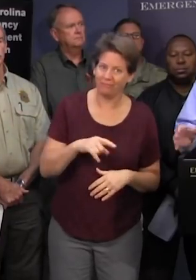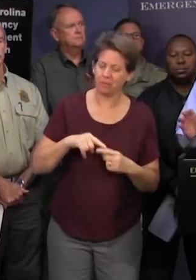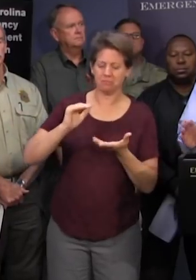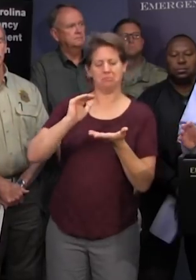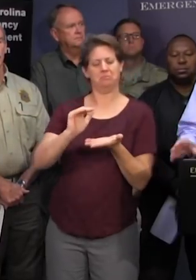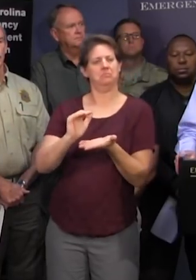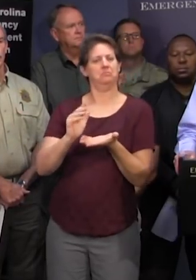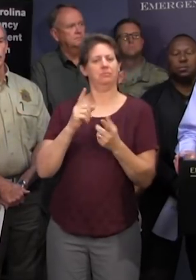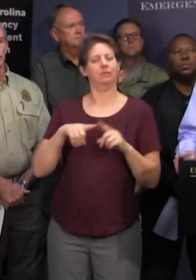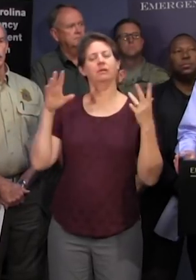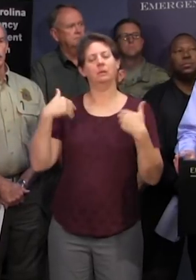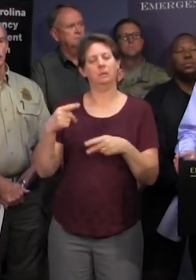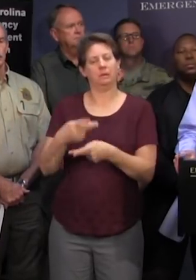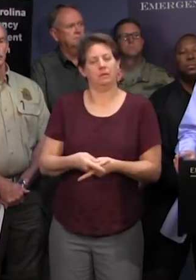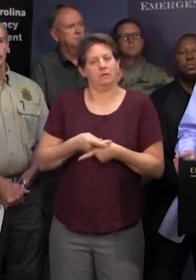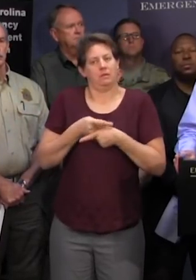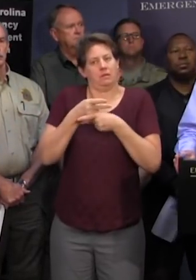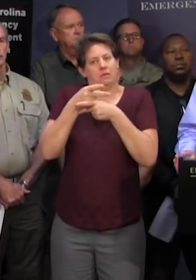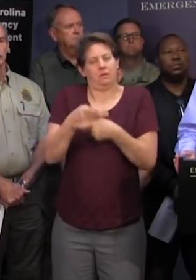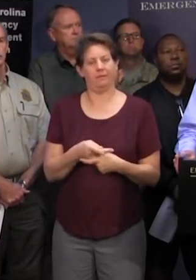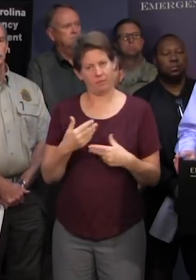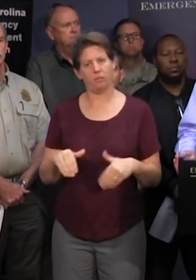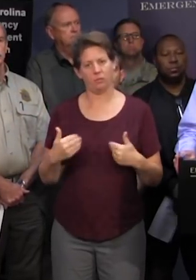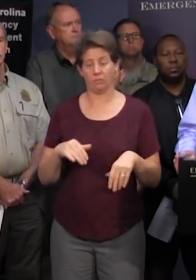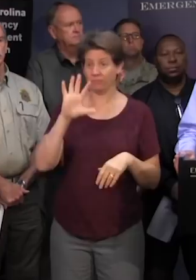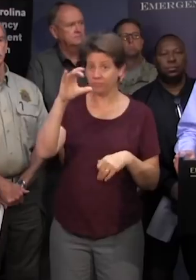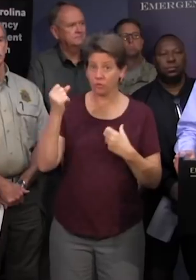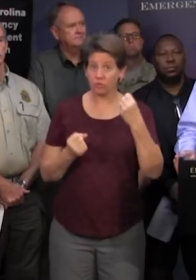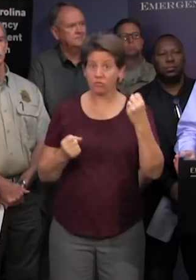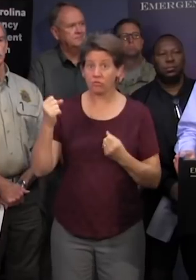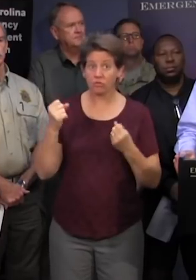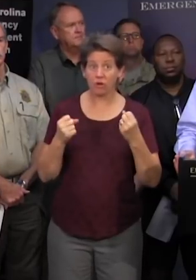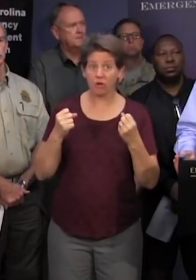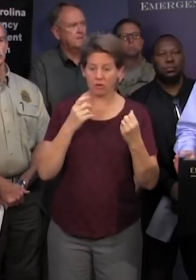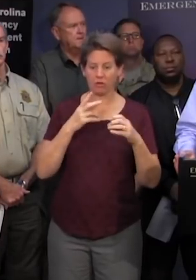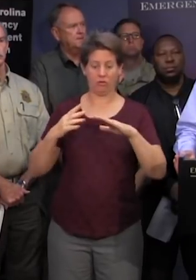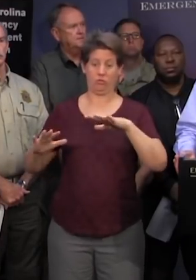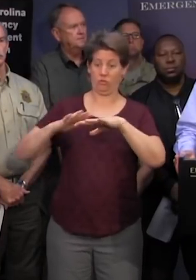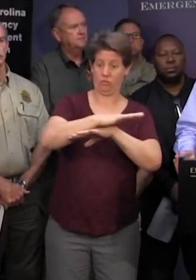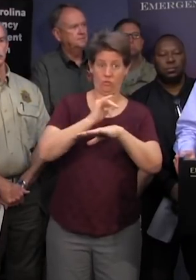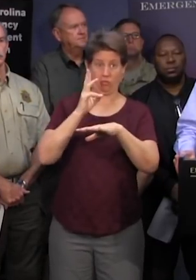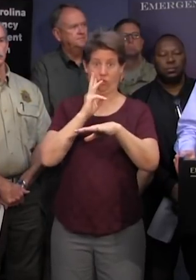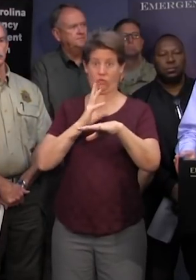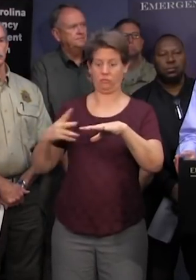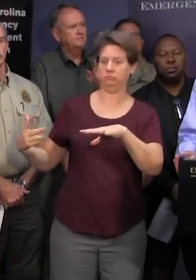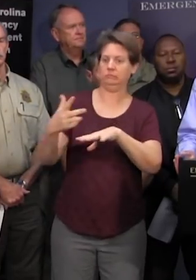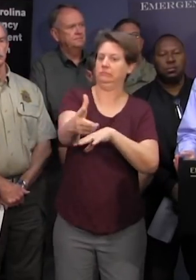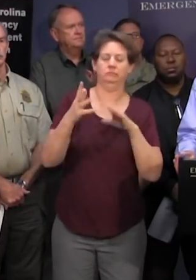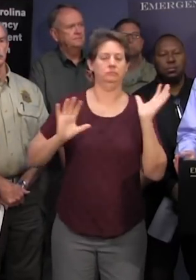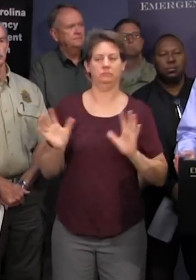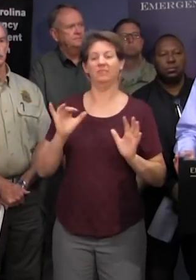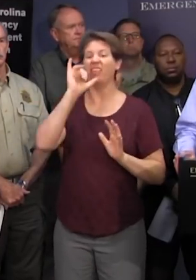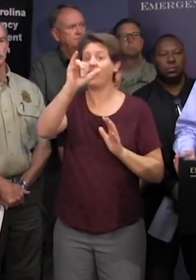but be very very careful and do not drive your car on a road that's got water on it now those are the